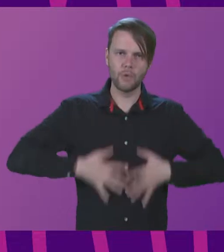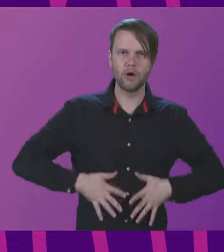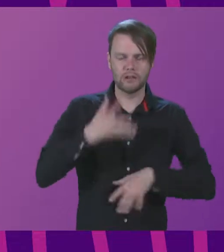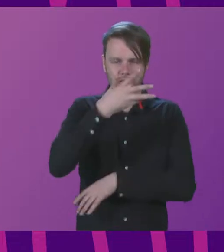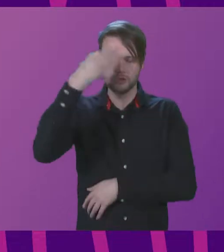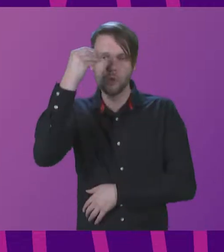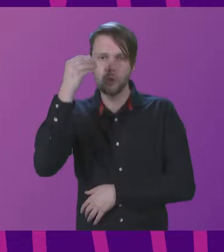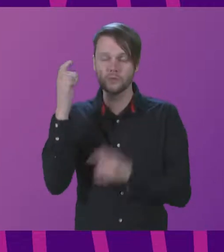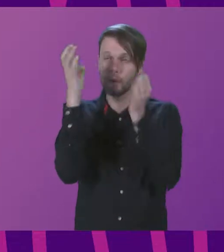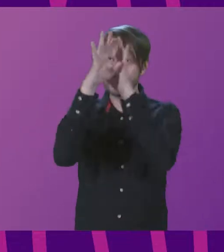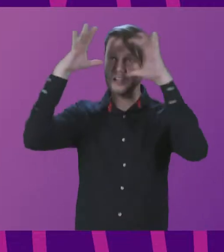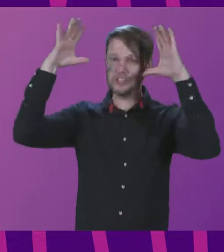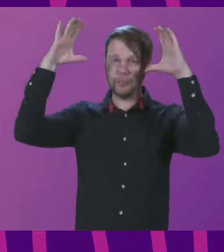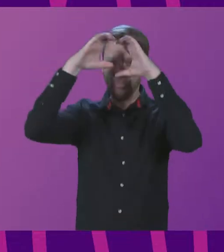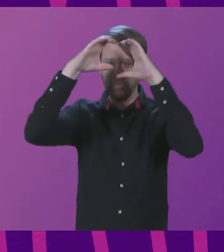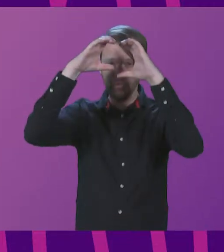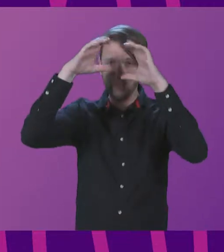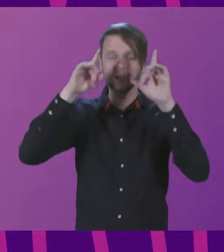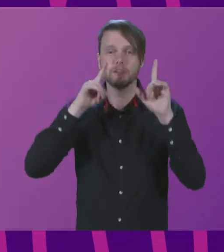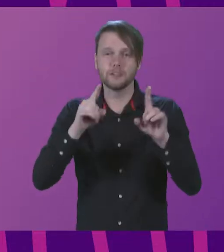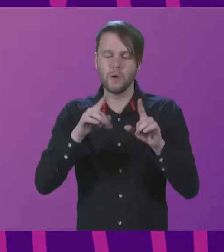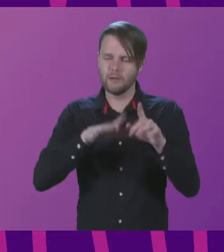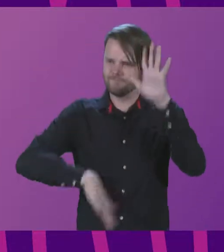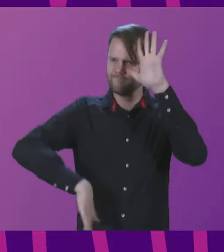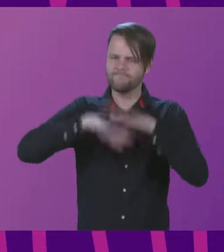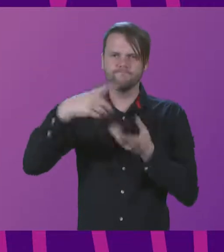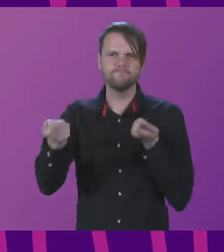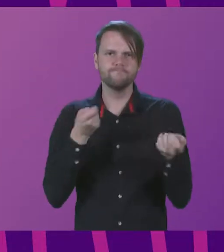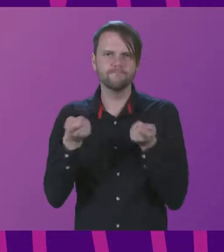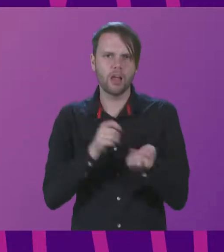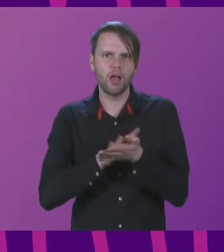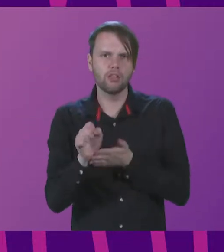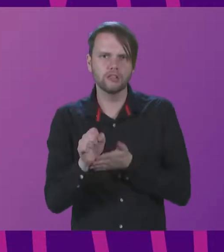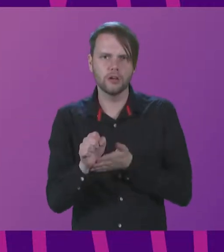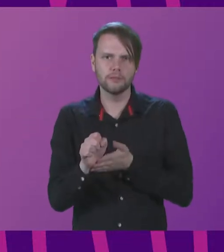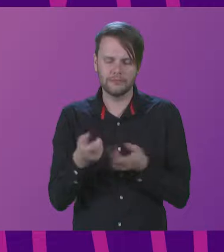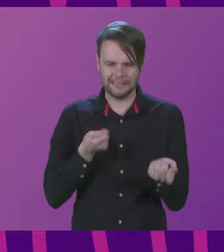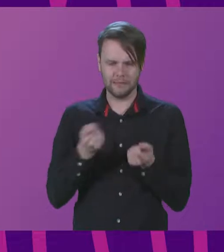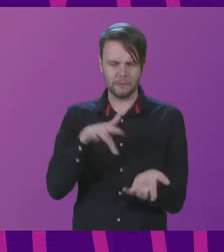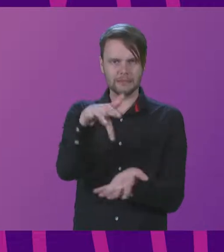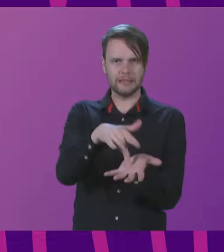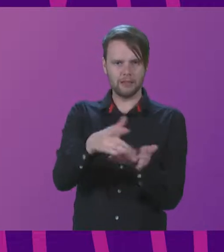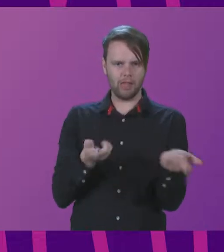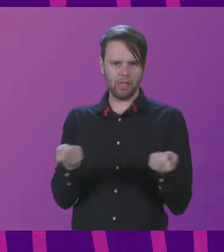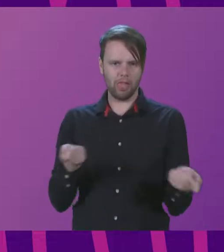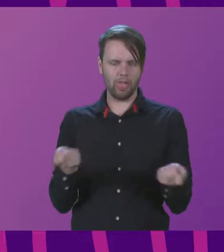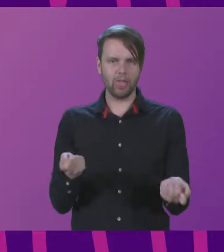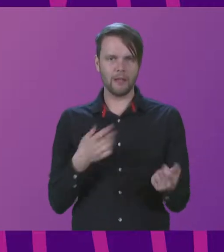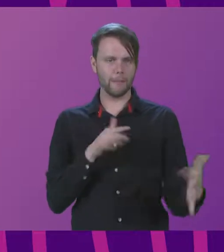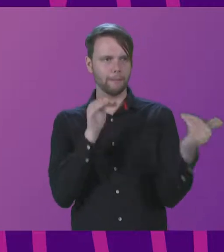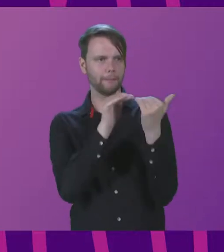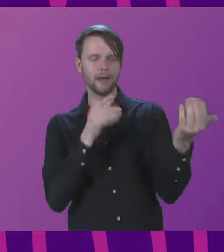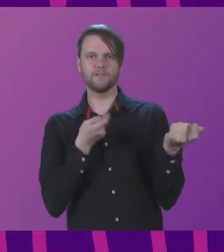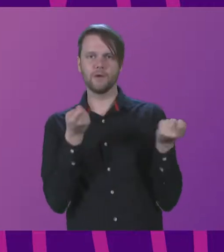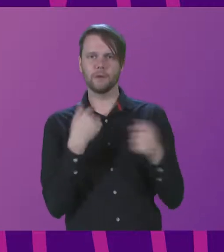human imagination. Totalitarian culture, shaped by the centre, is harnessed to meet the demands of power.